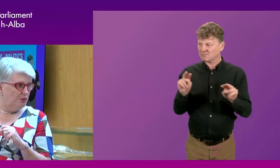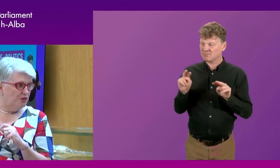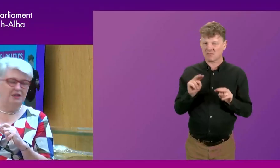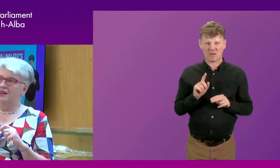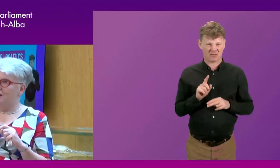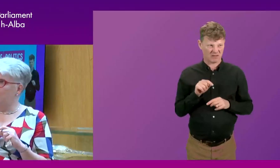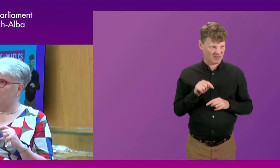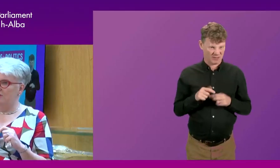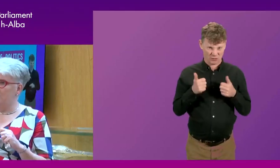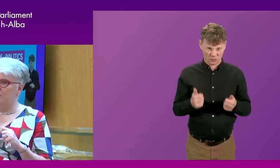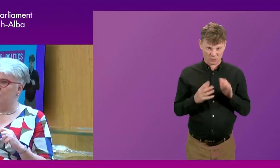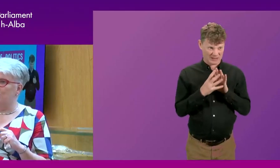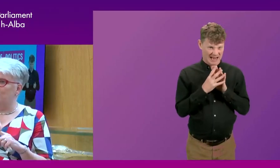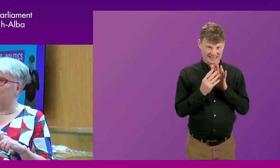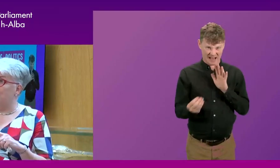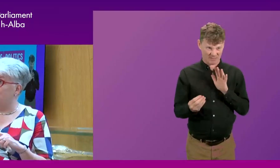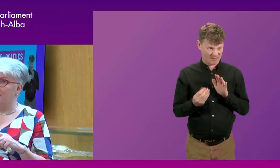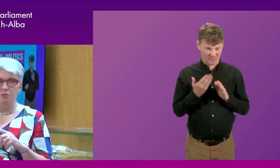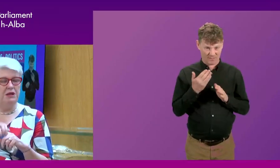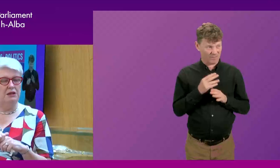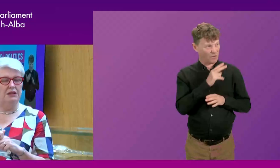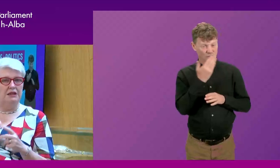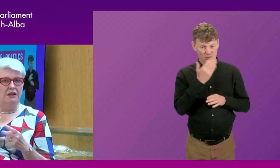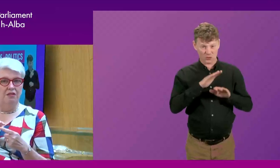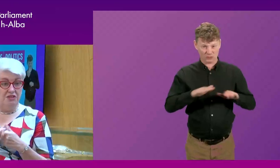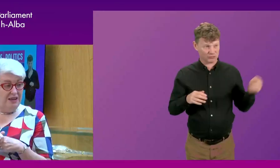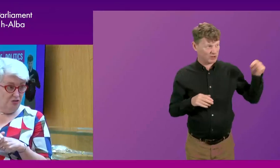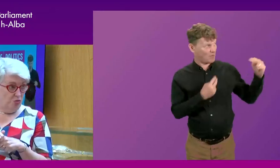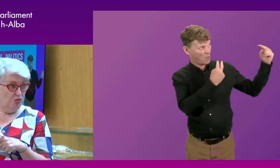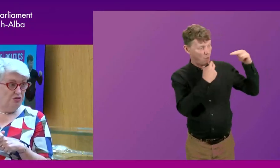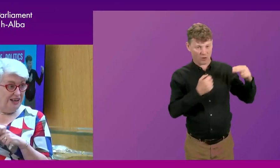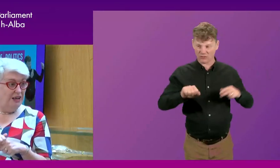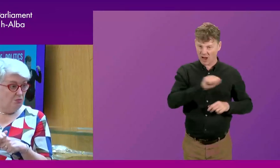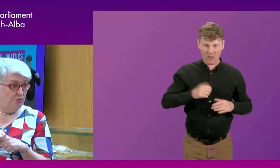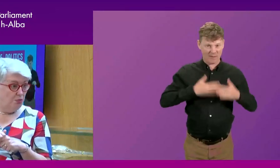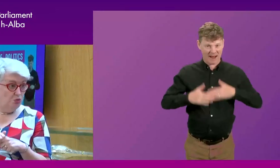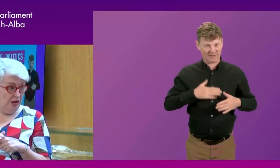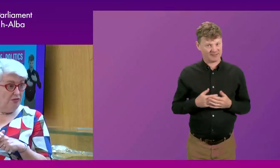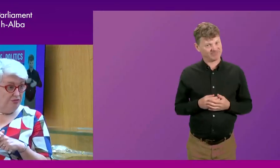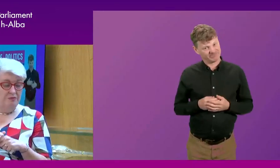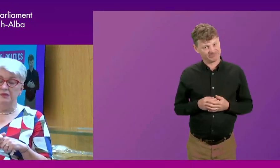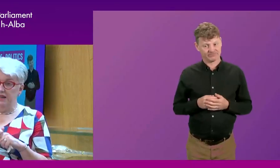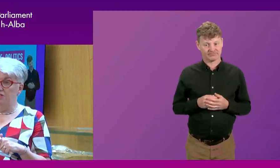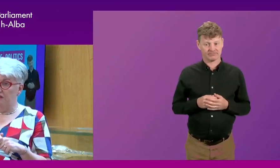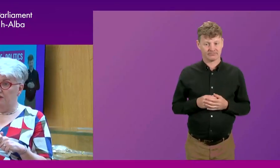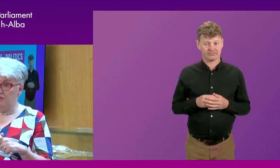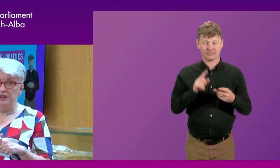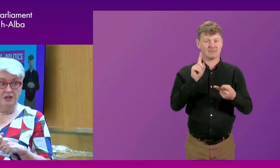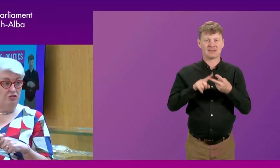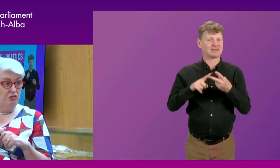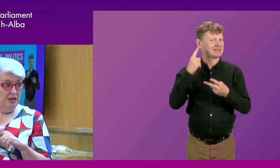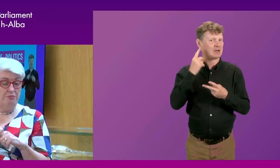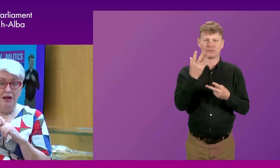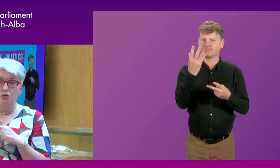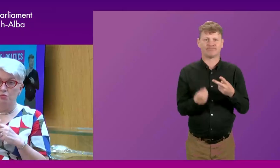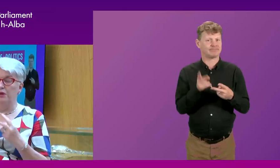of example are we setting to these school children that are sitting up here? The second was, it hadn't been bold enough. And I think that's still